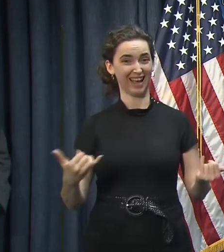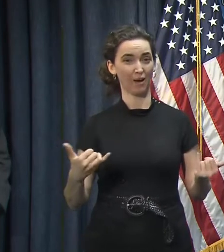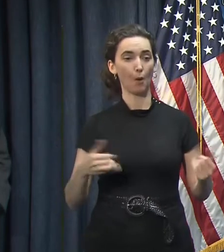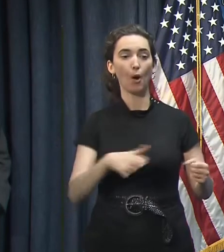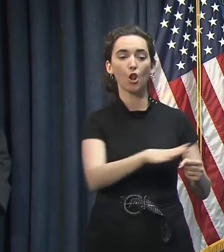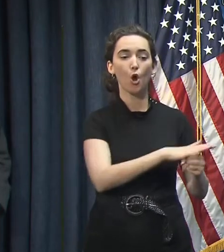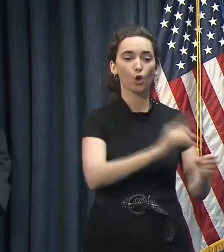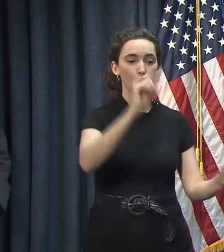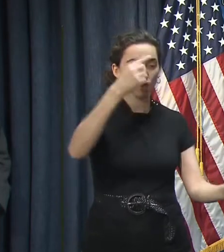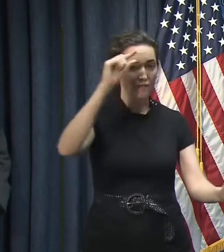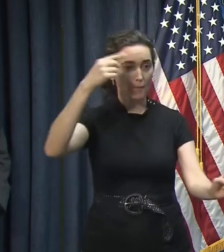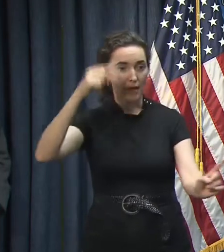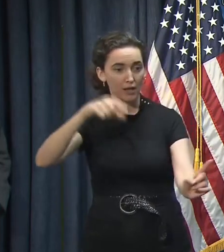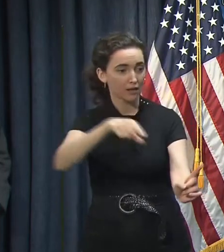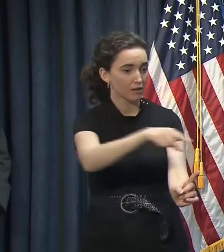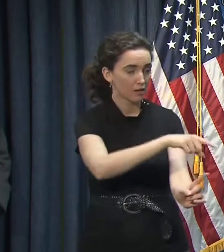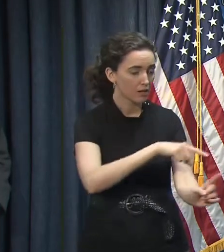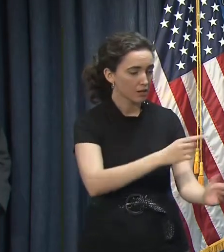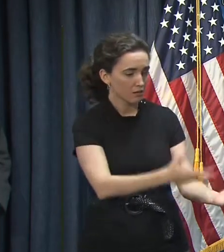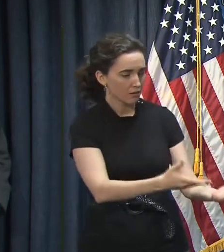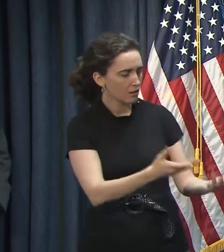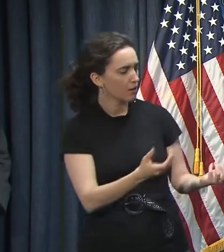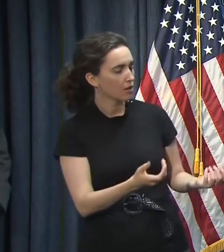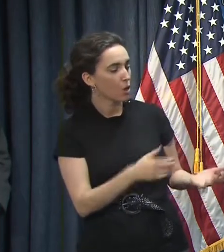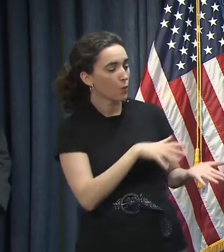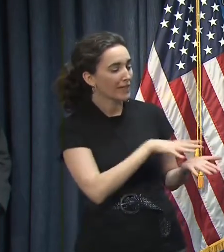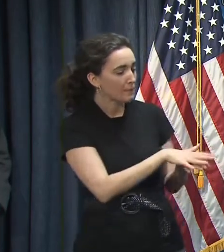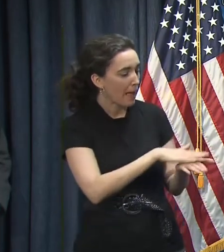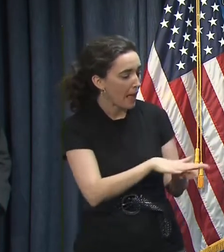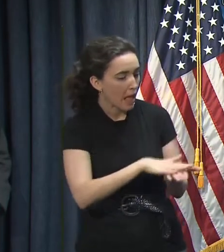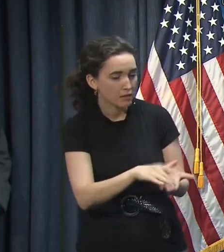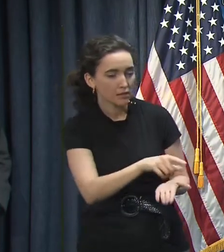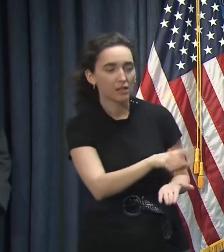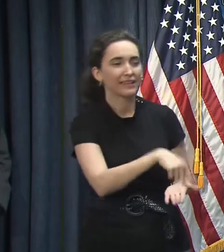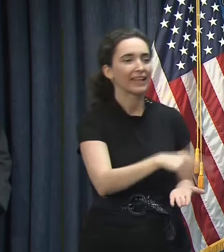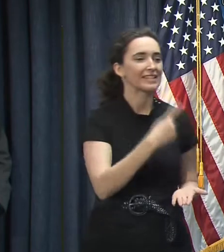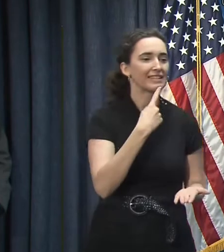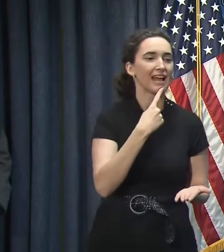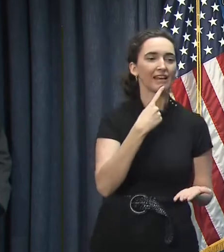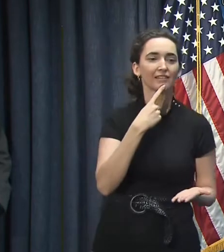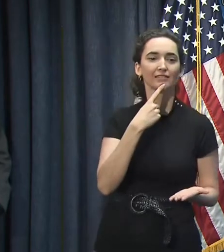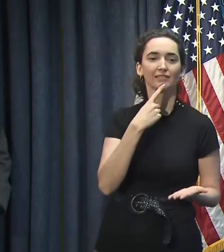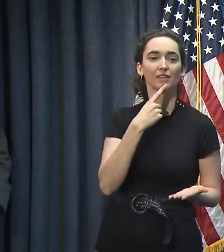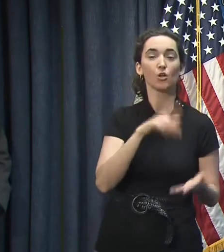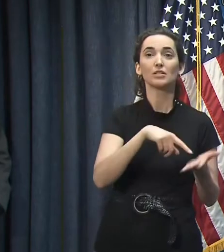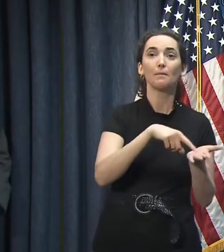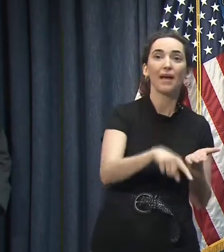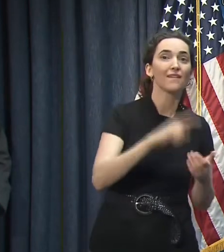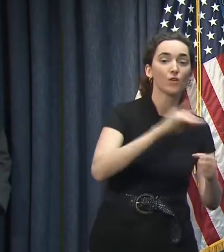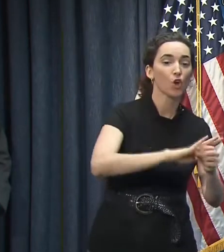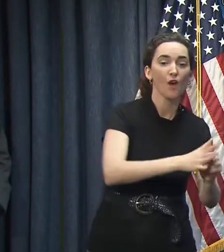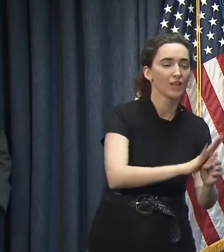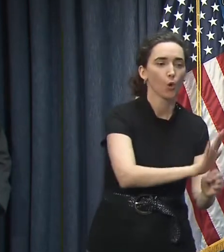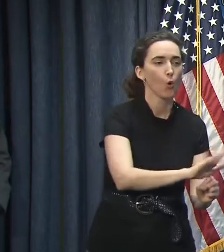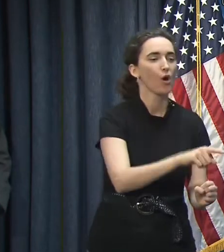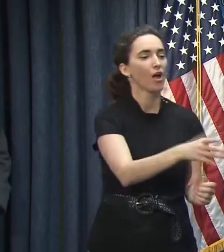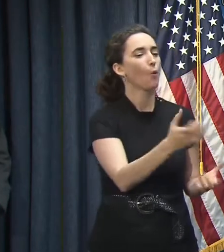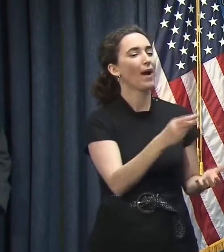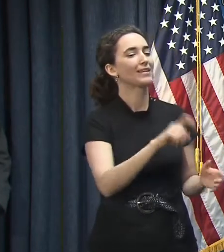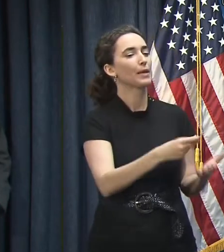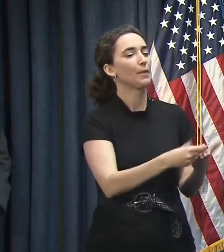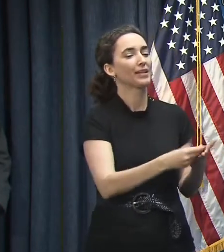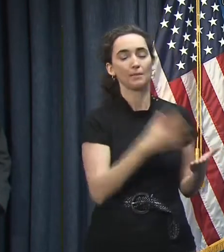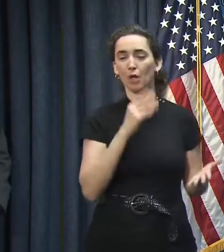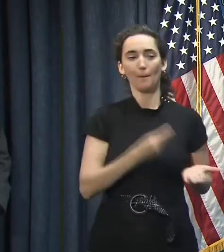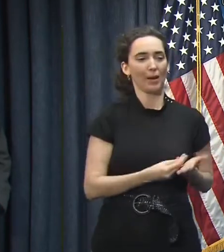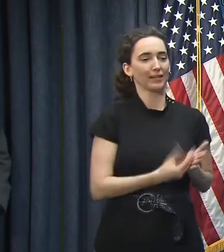is not really presenting expenditures. They're telling me they need the funding to offset loss of